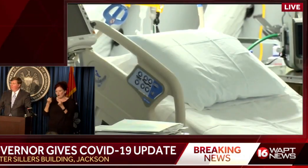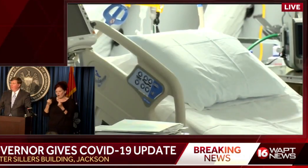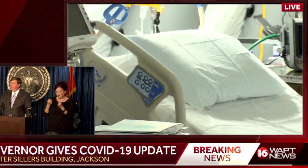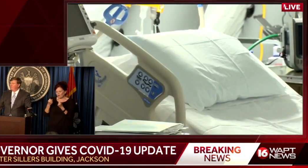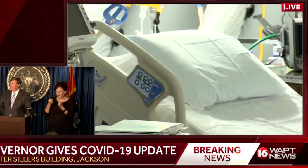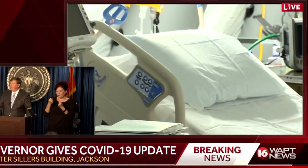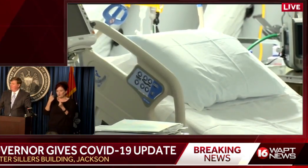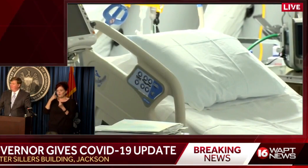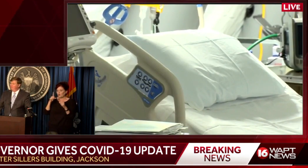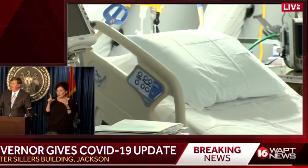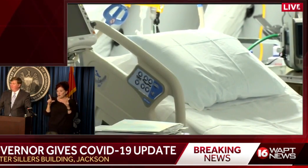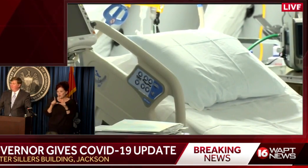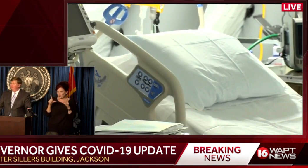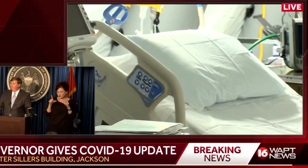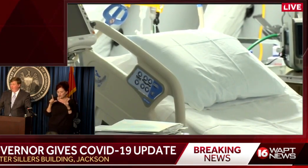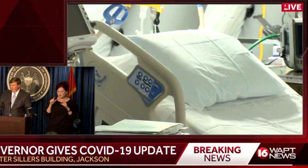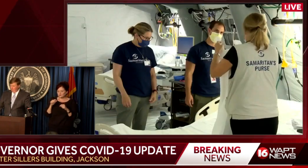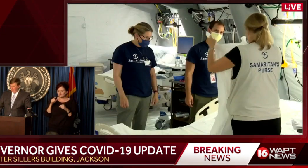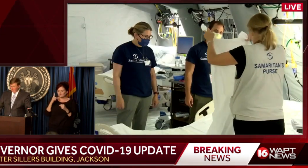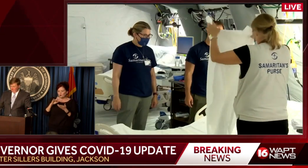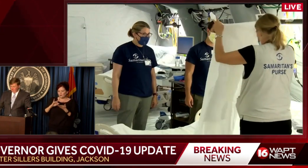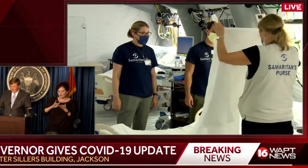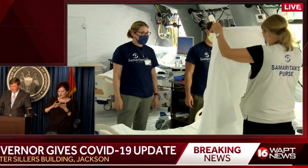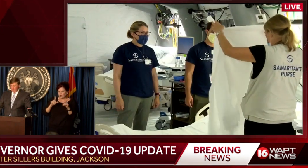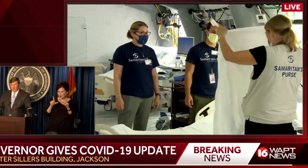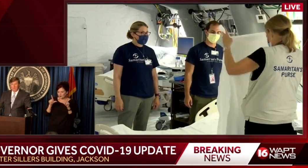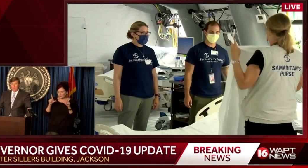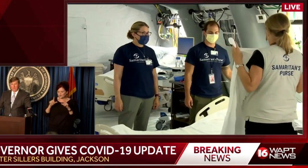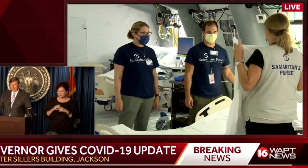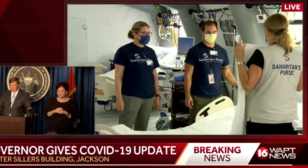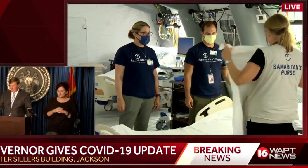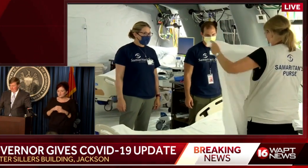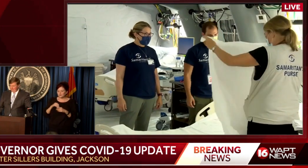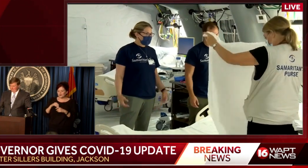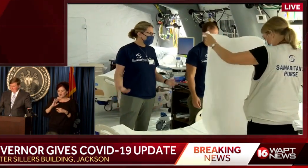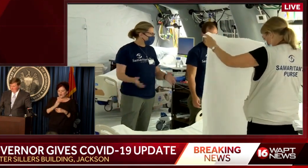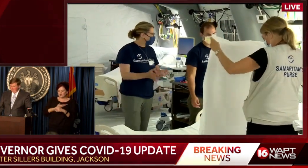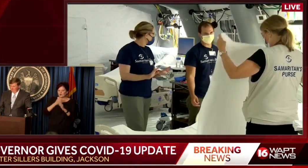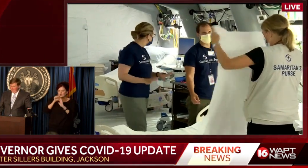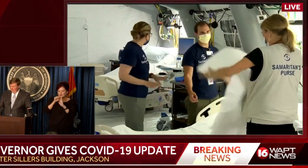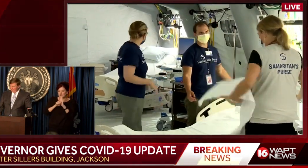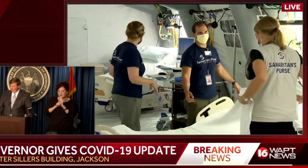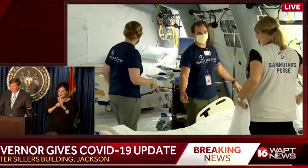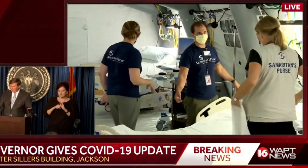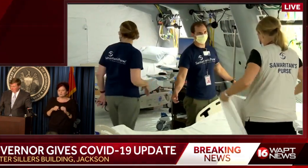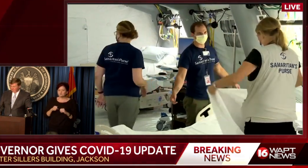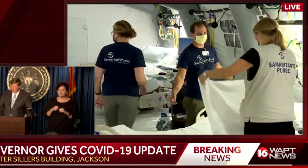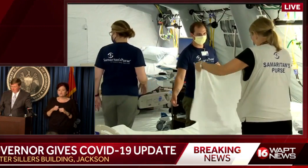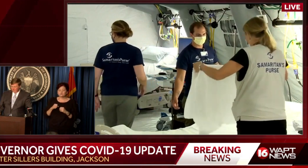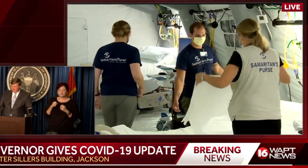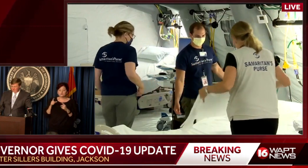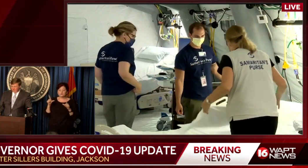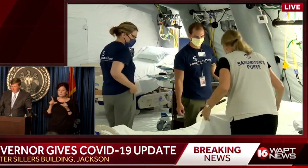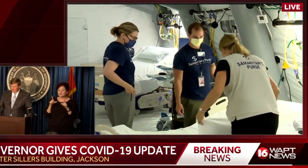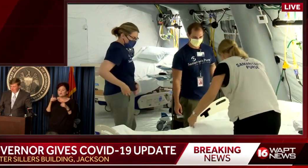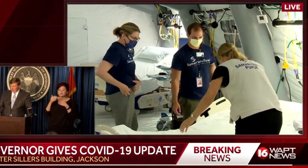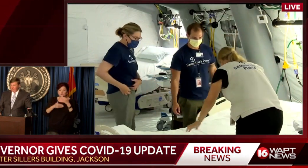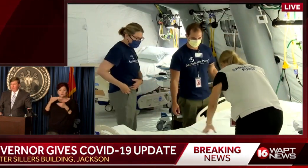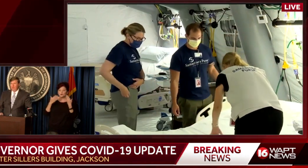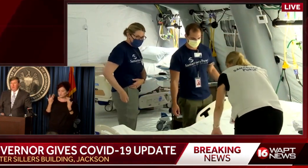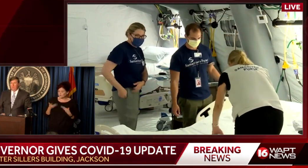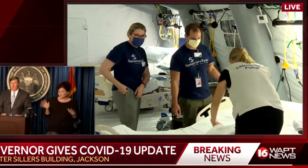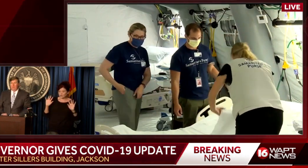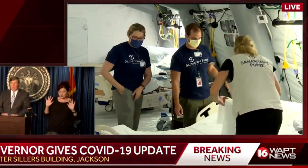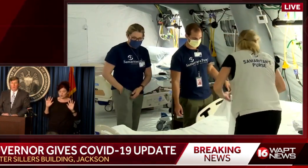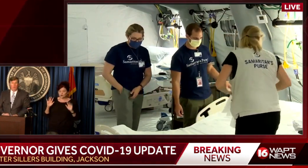for licensing, for medical licensing in our state. After the licensing process is complete,